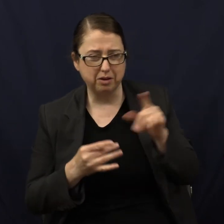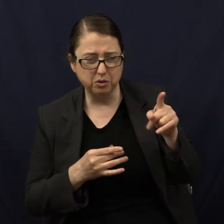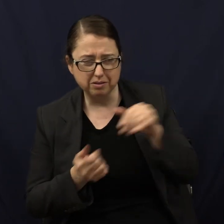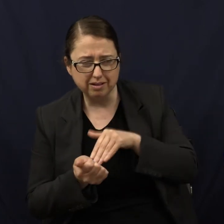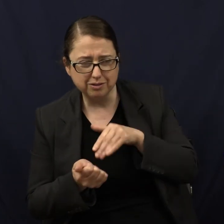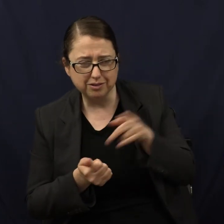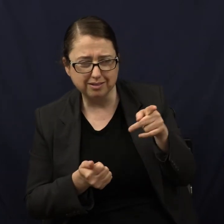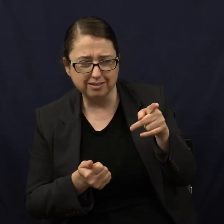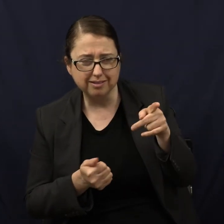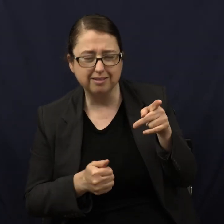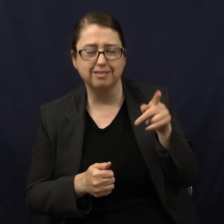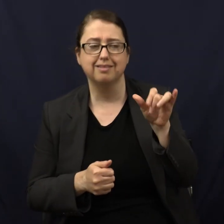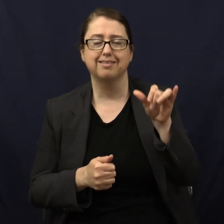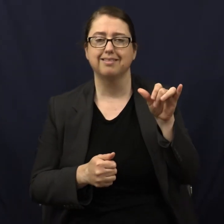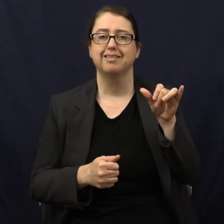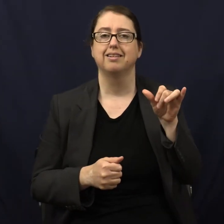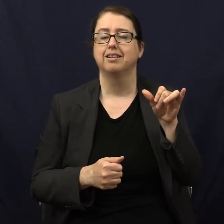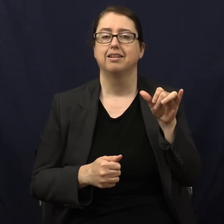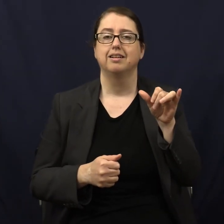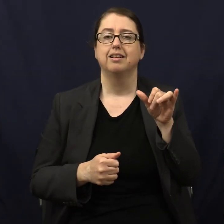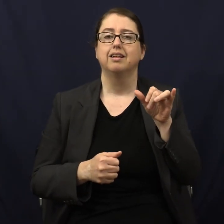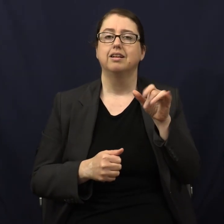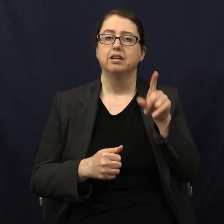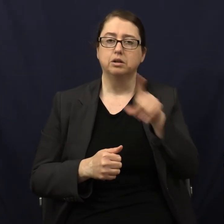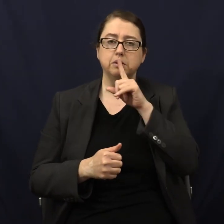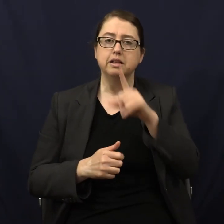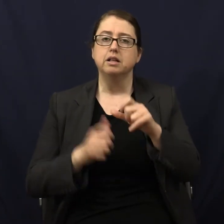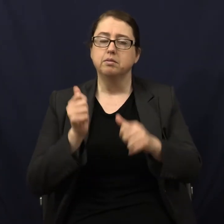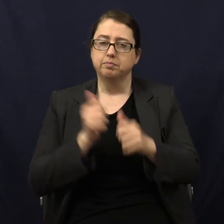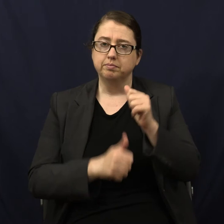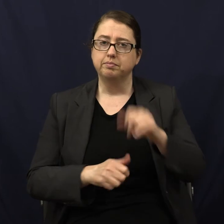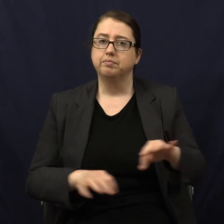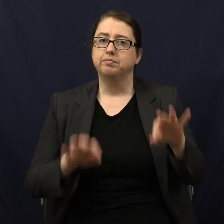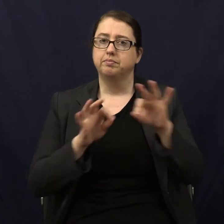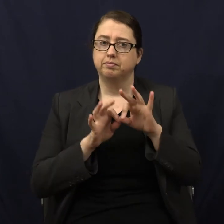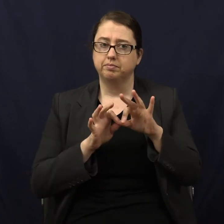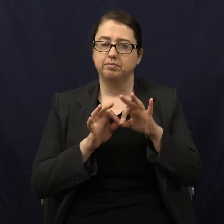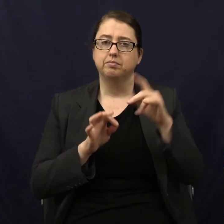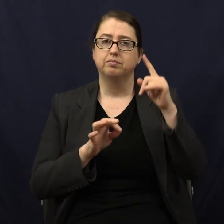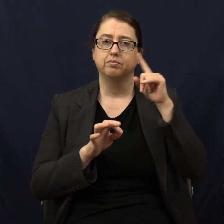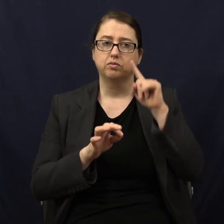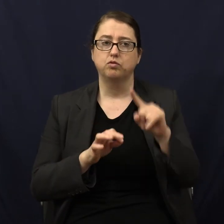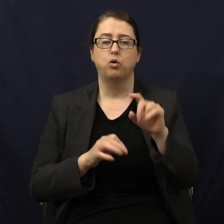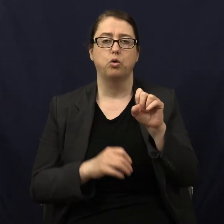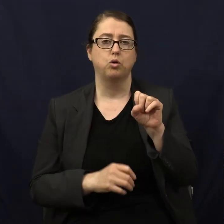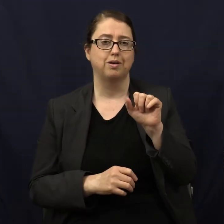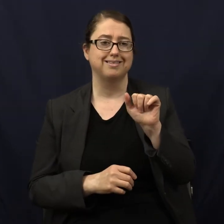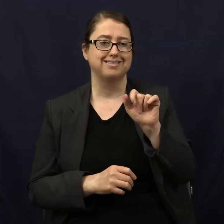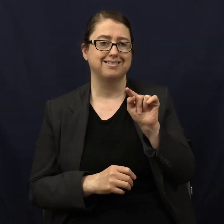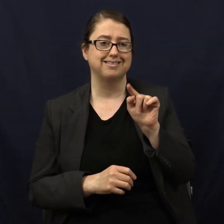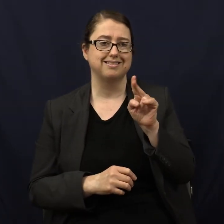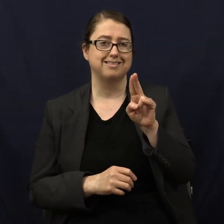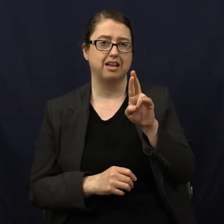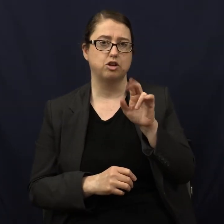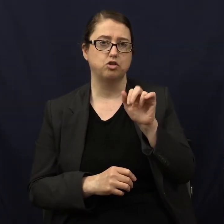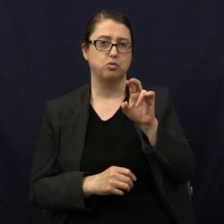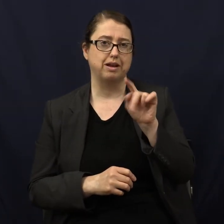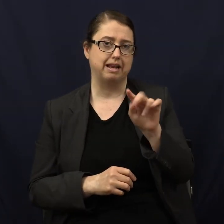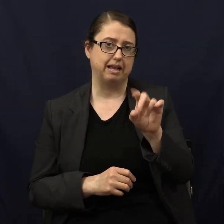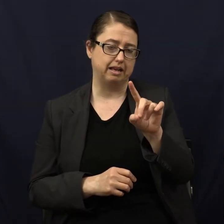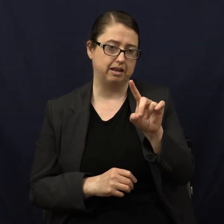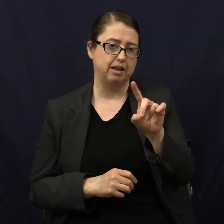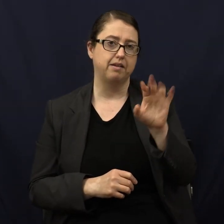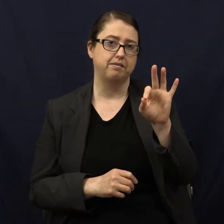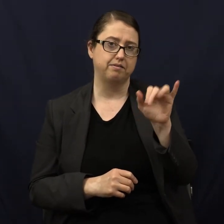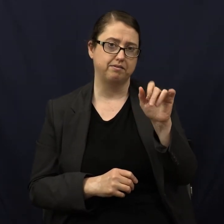But yes, you're right. And it's most important for saturated fat. You need a lot more bile for